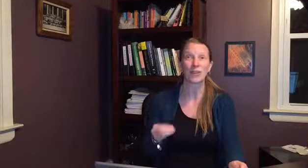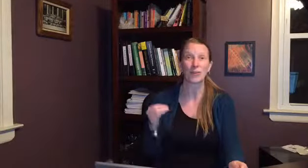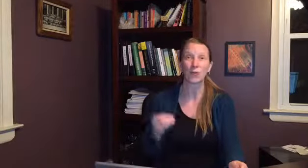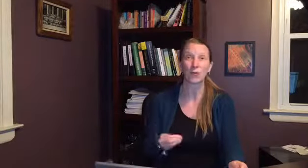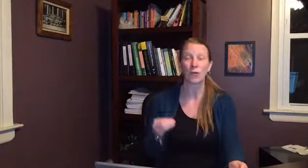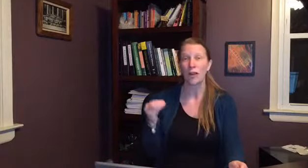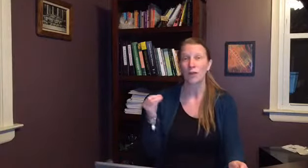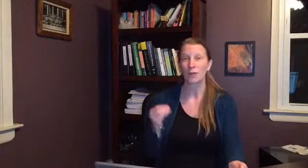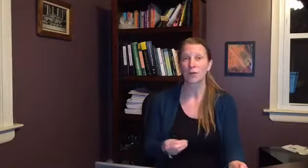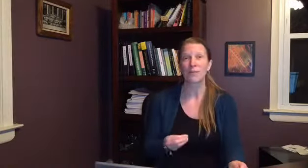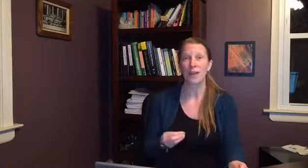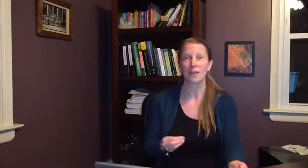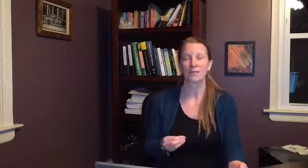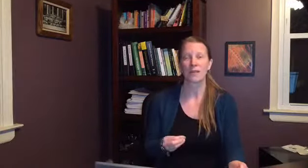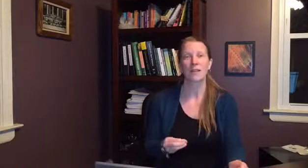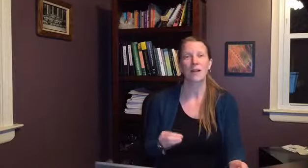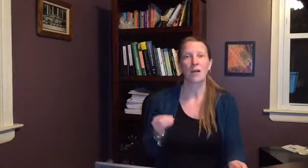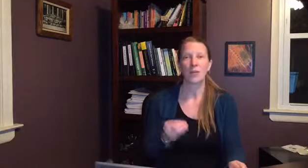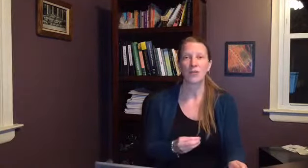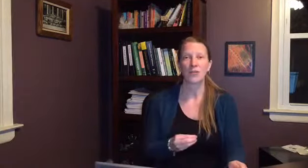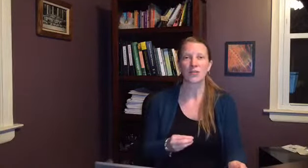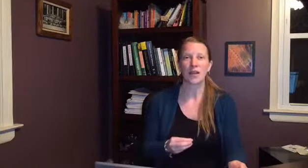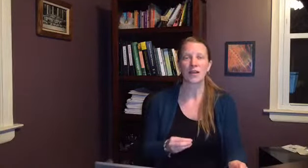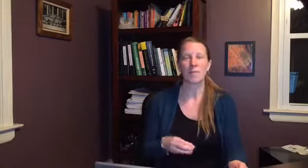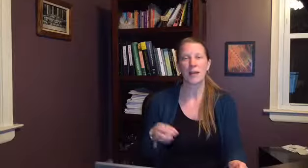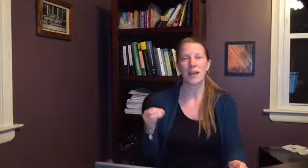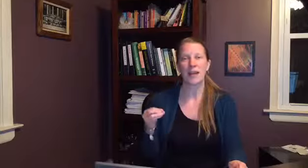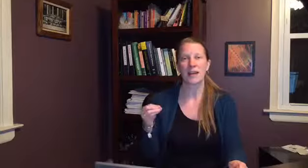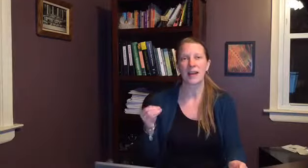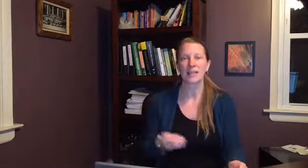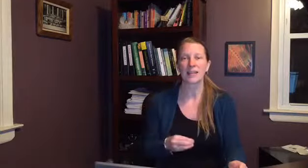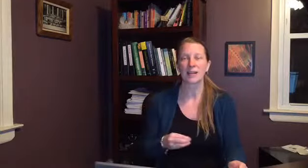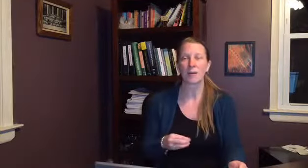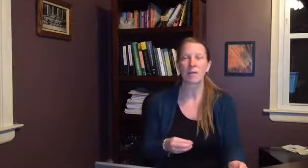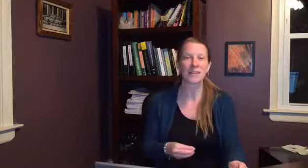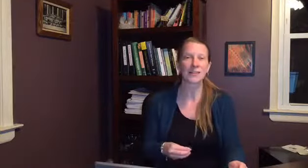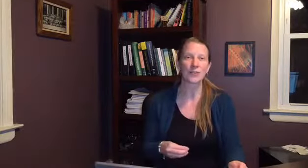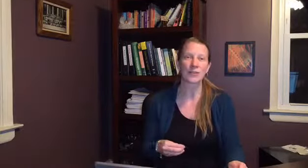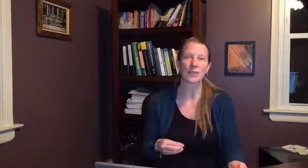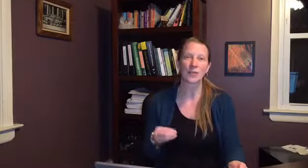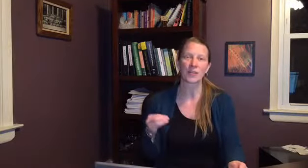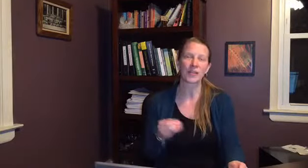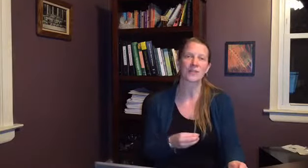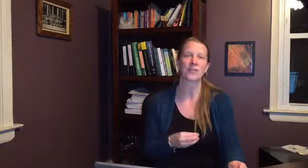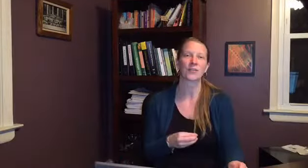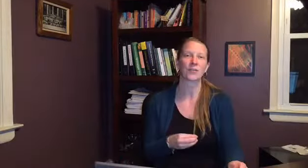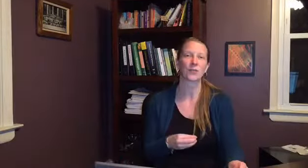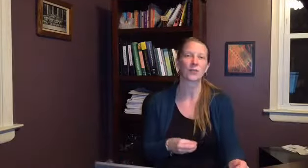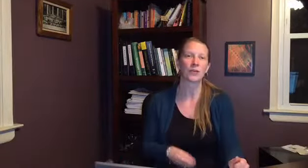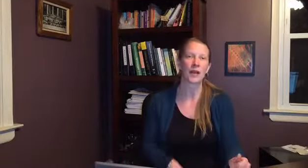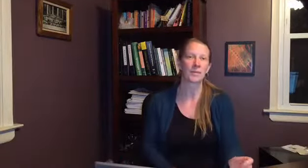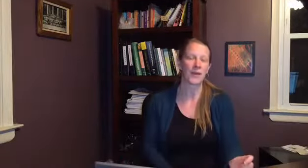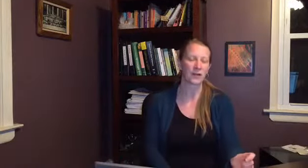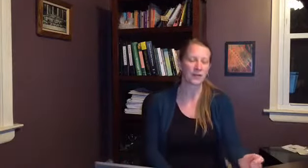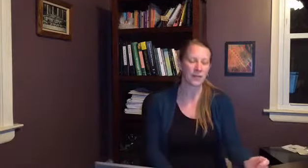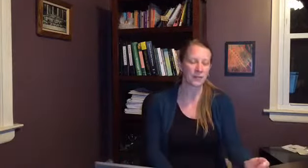cool free pamphlet once you sign up and i send out a monthly newsletter with lots of little cool um health tips